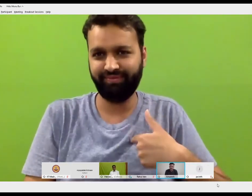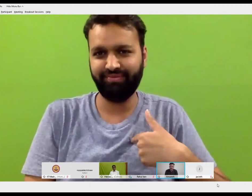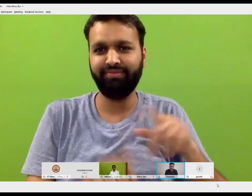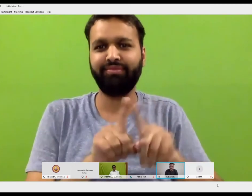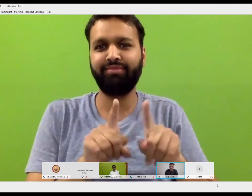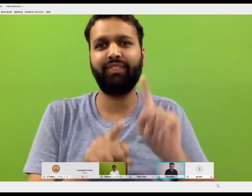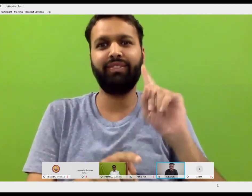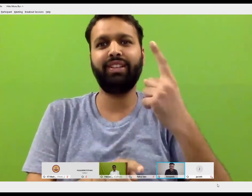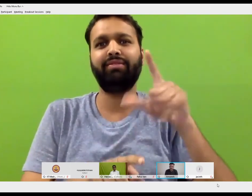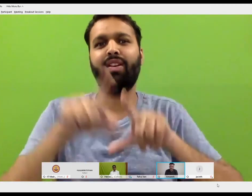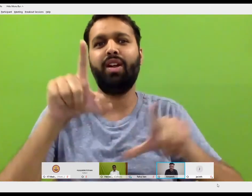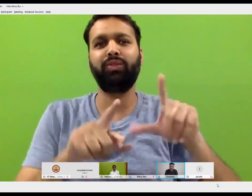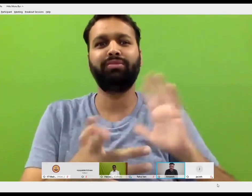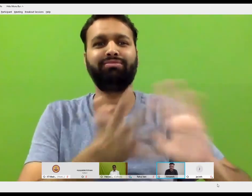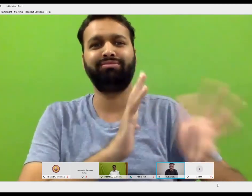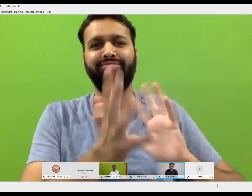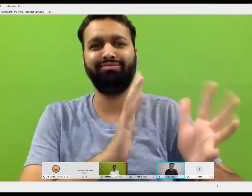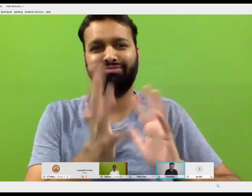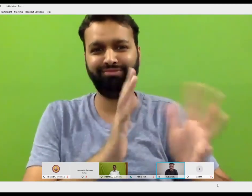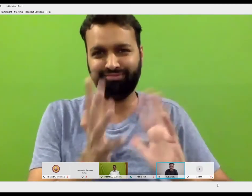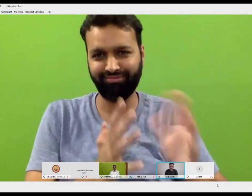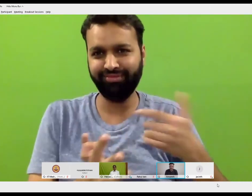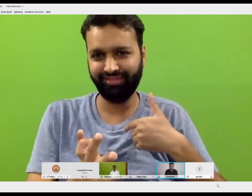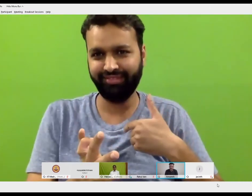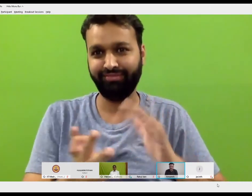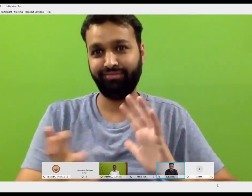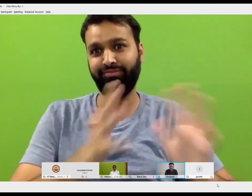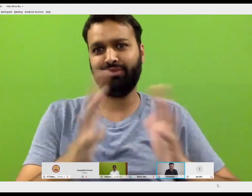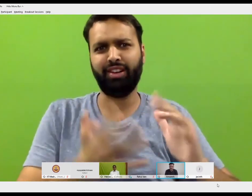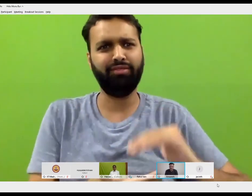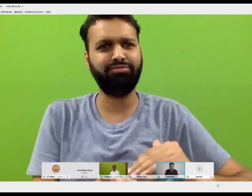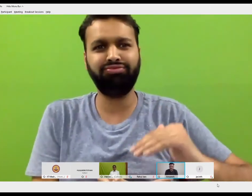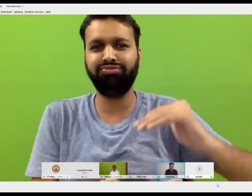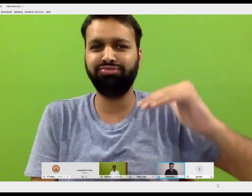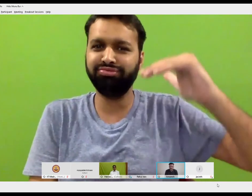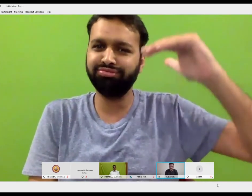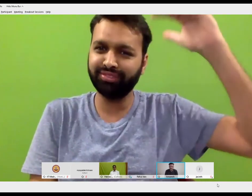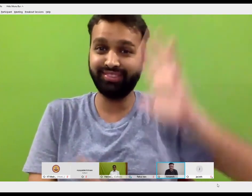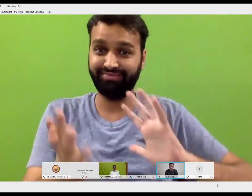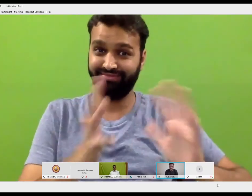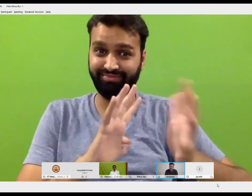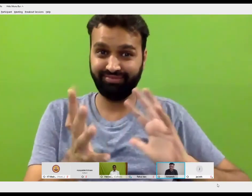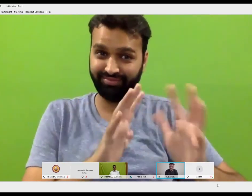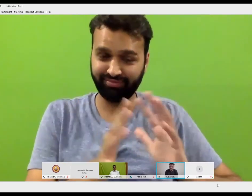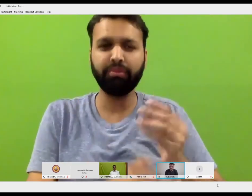And I'm also a deaf person. So my first language was sign language. So I used sign language growing up.